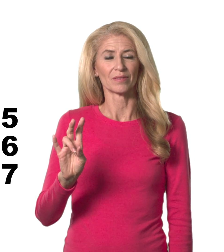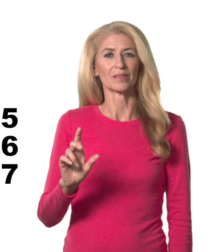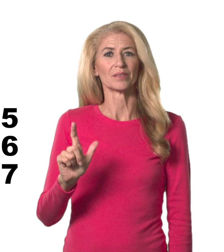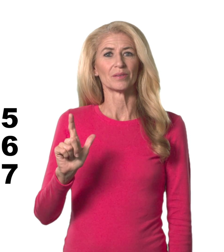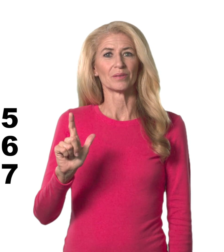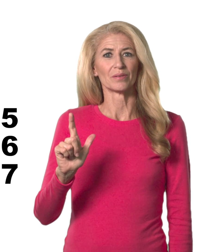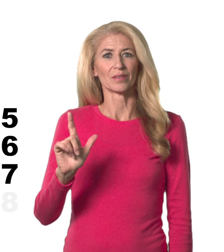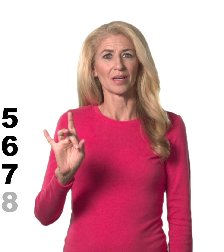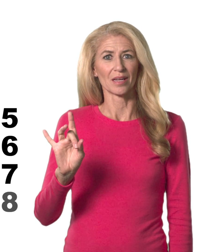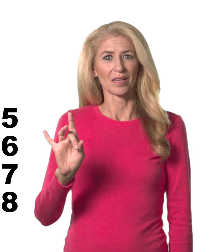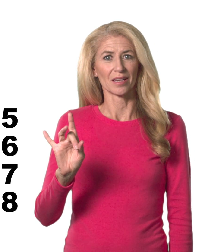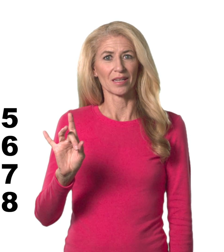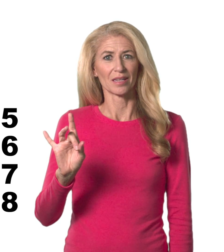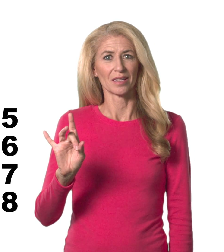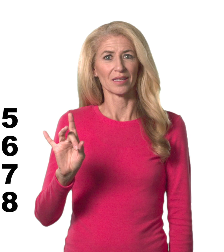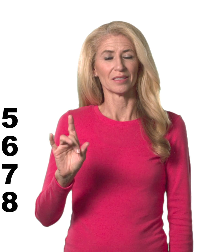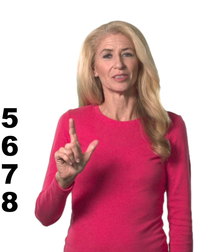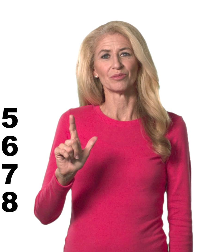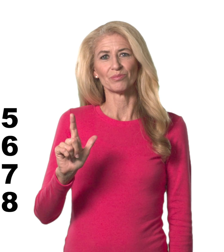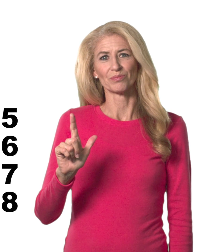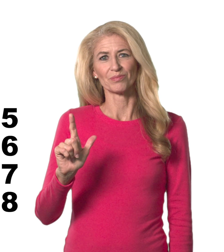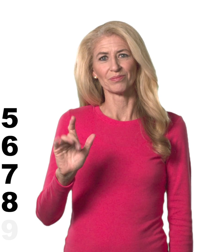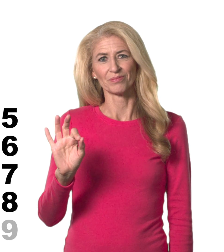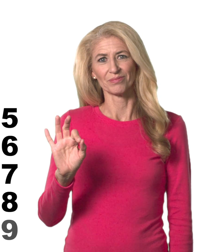28, 29,